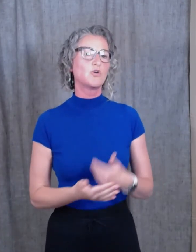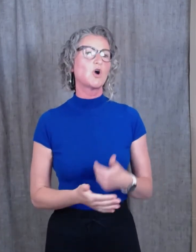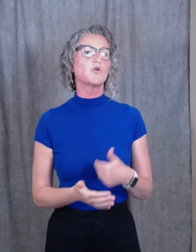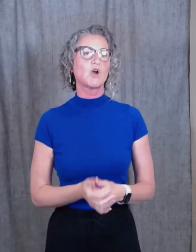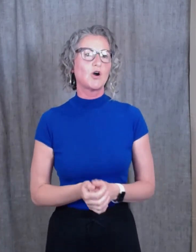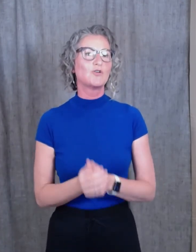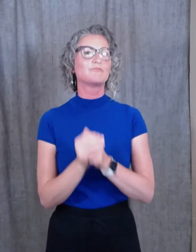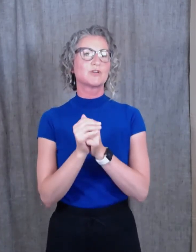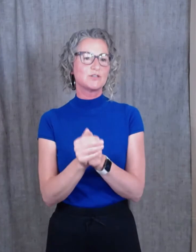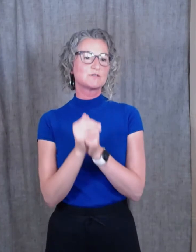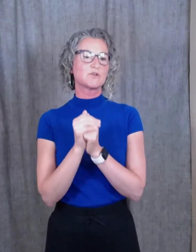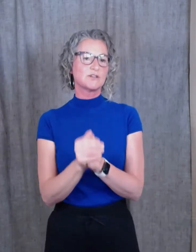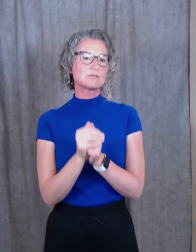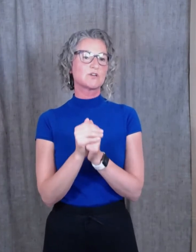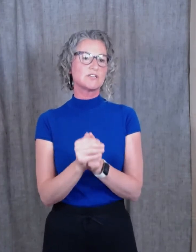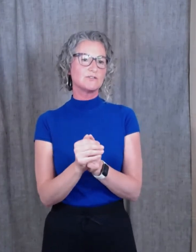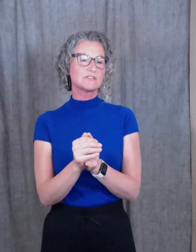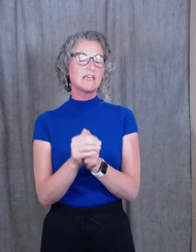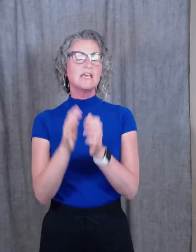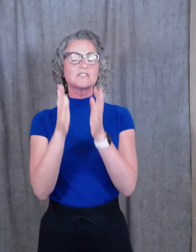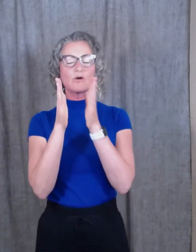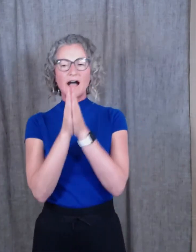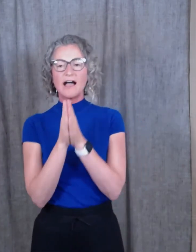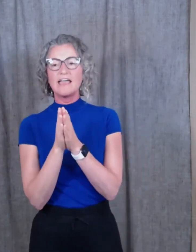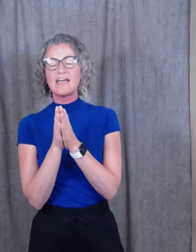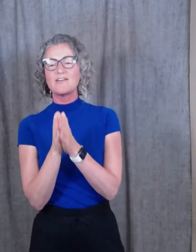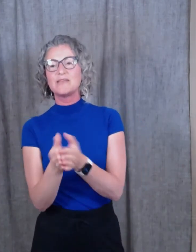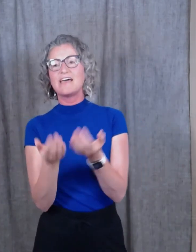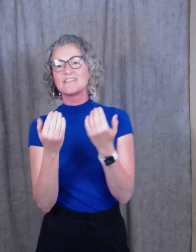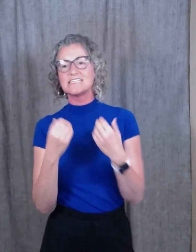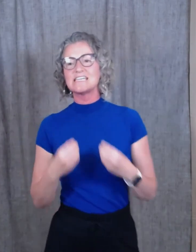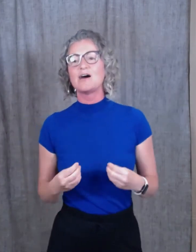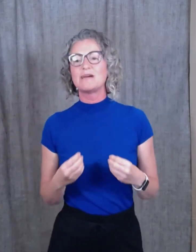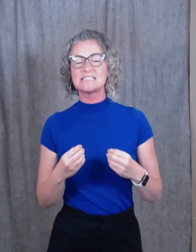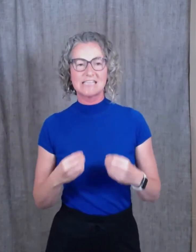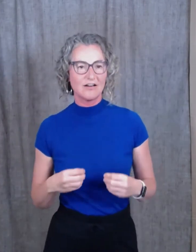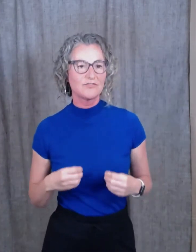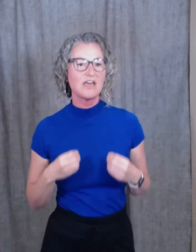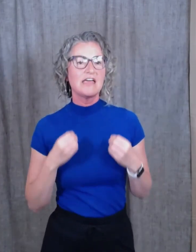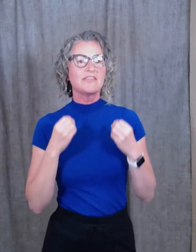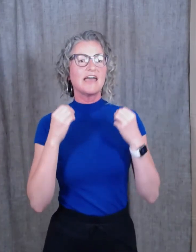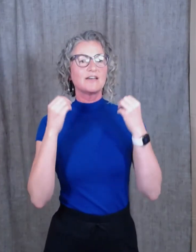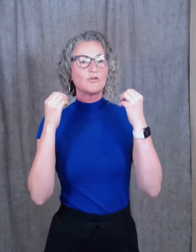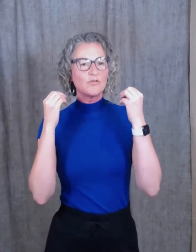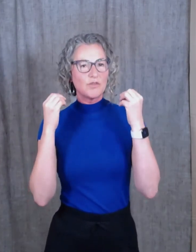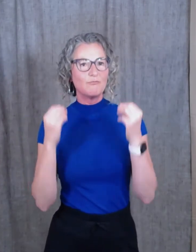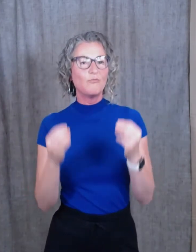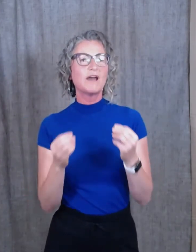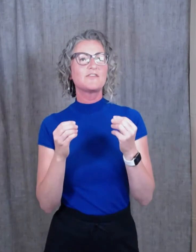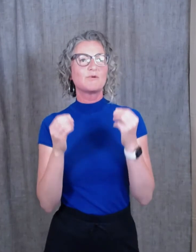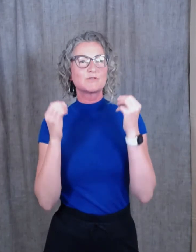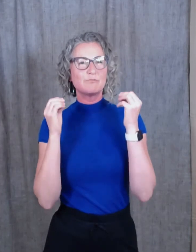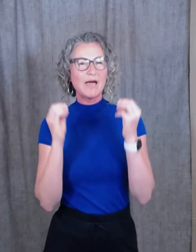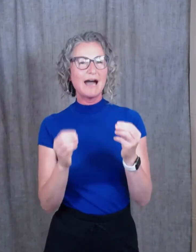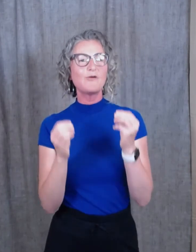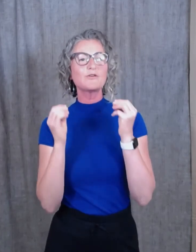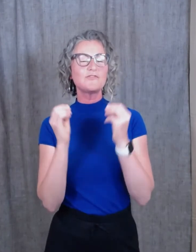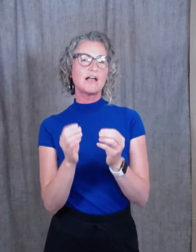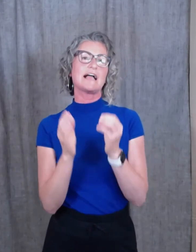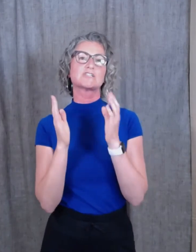go, go, produce, produce, produce. So I have been having to tell myself that the one of the most powerful actions